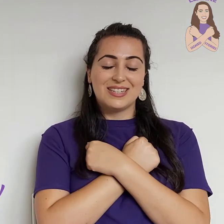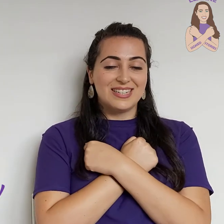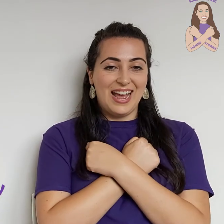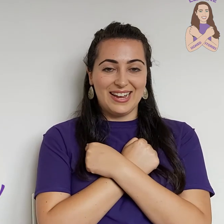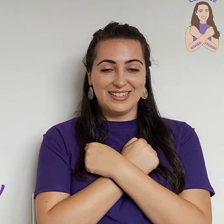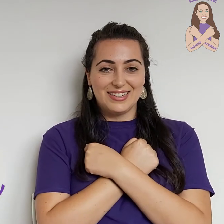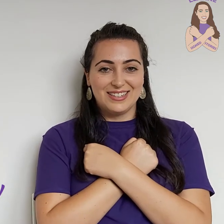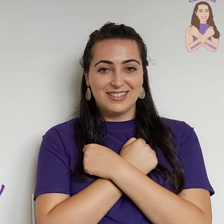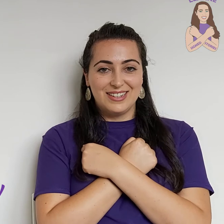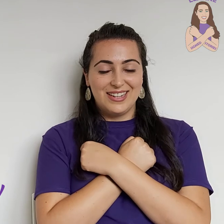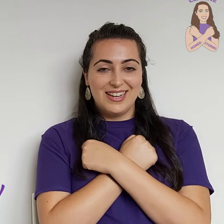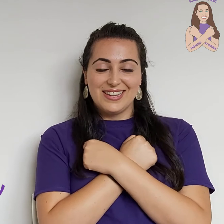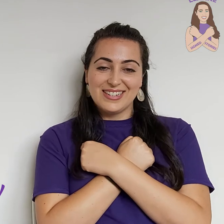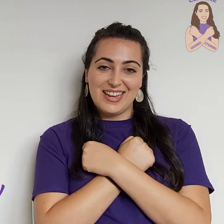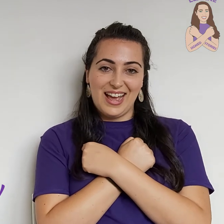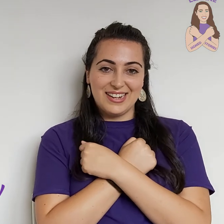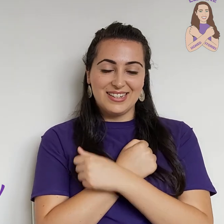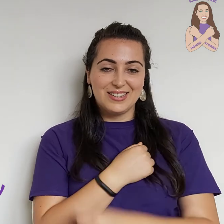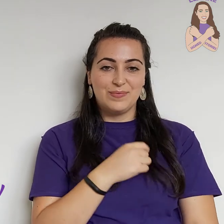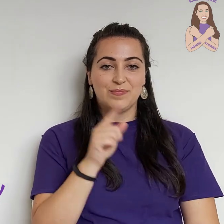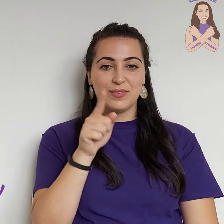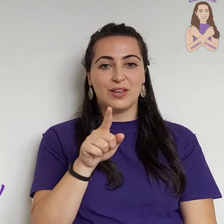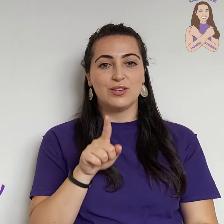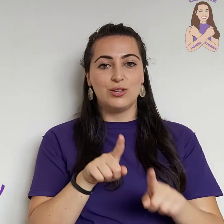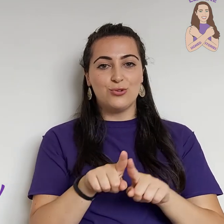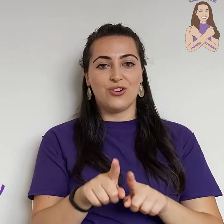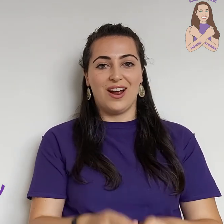Ted. Ted, you try.